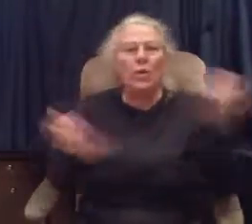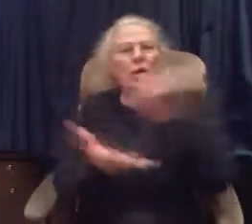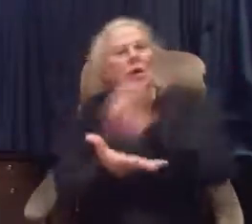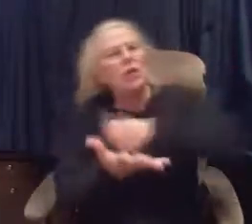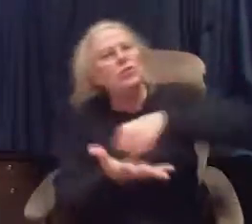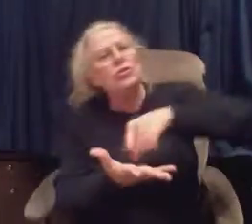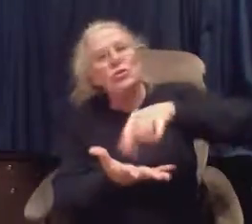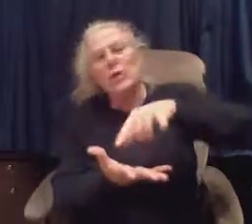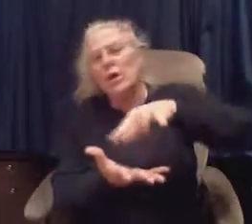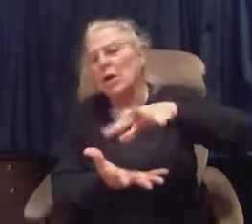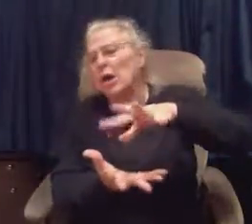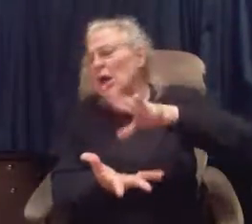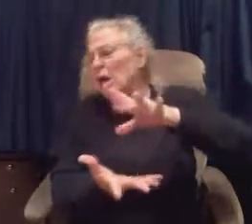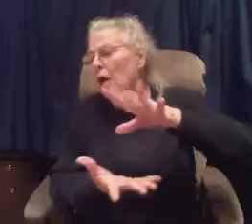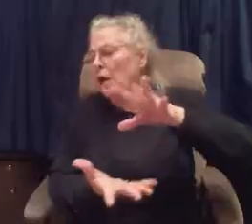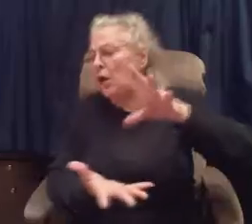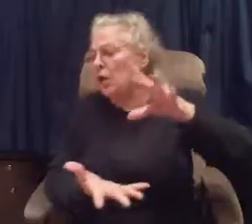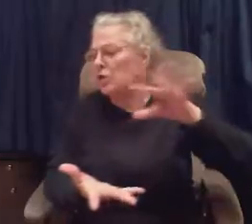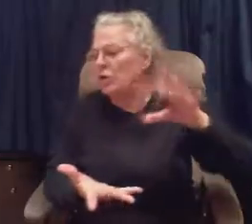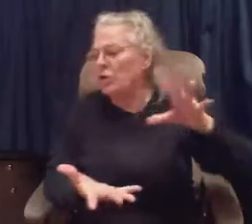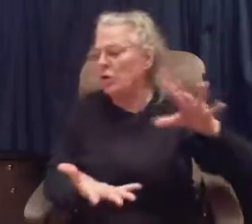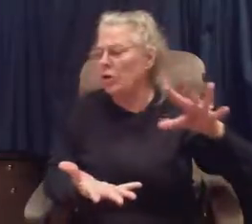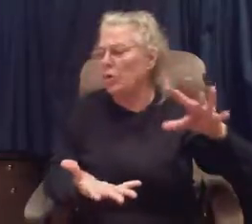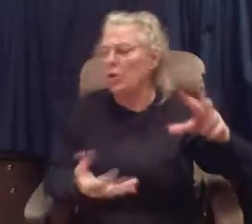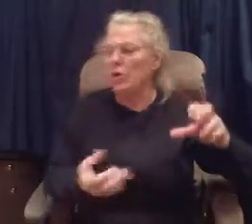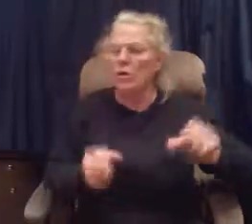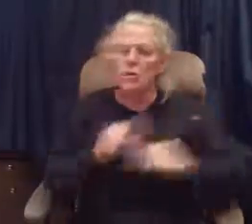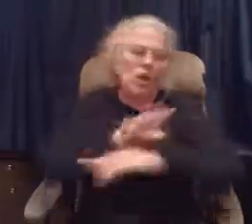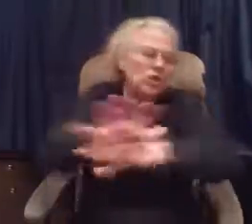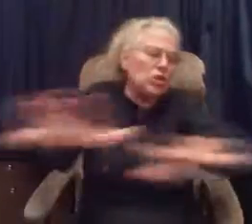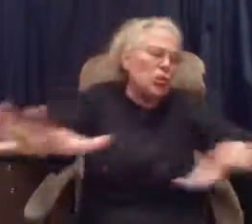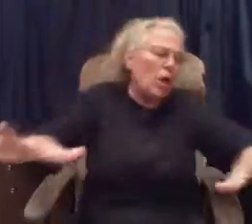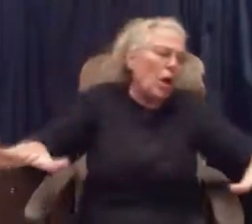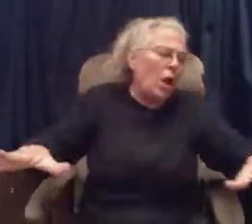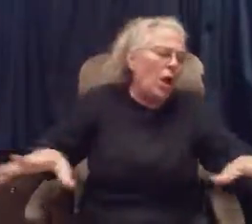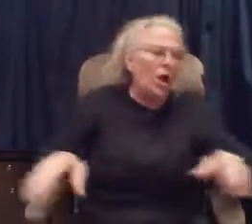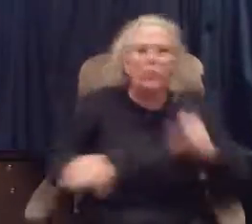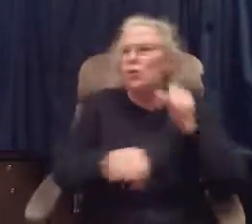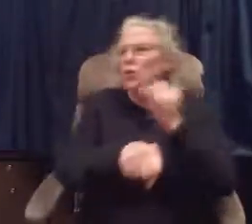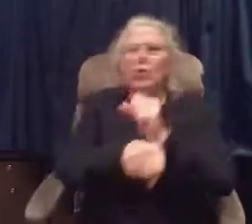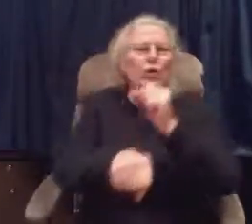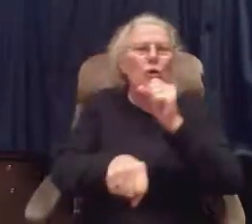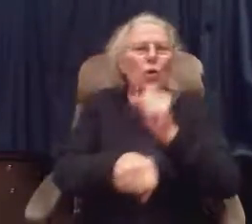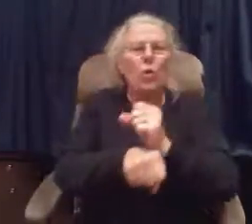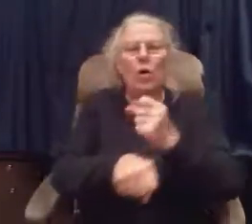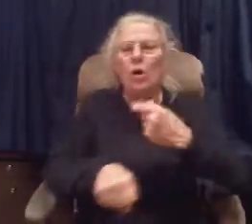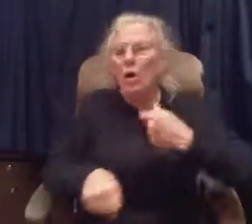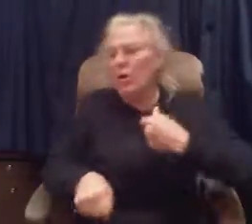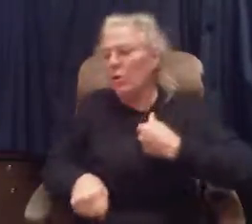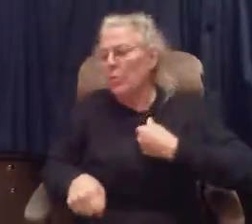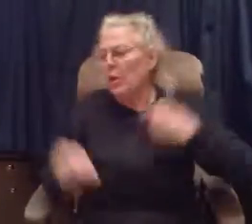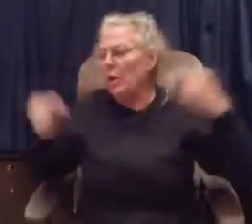treasures spread to work me